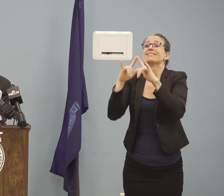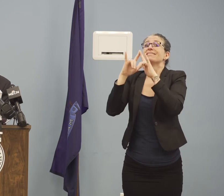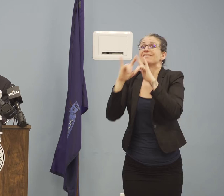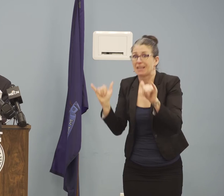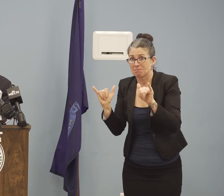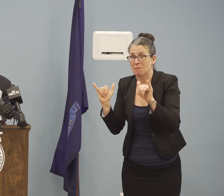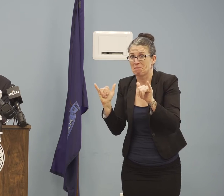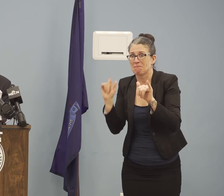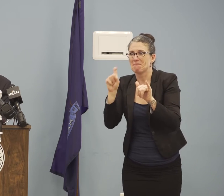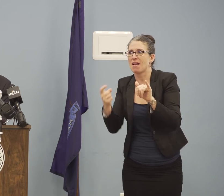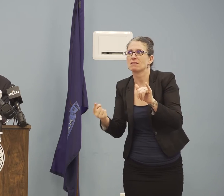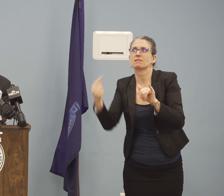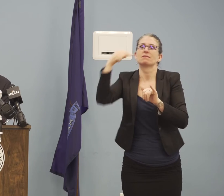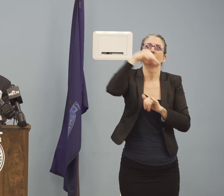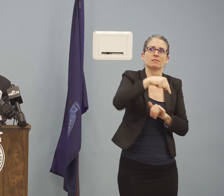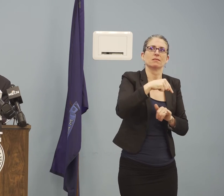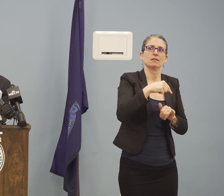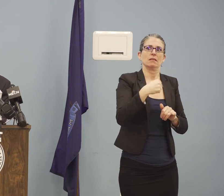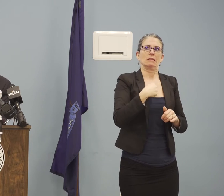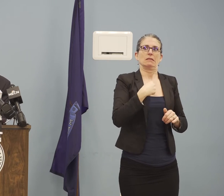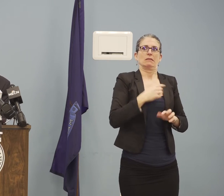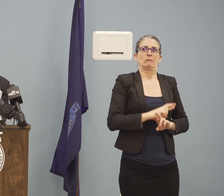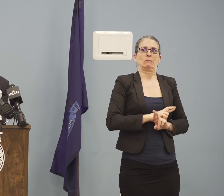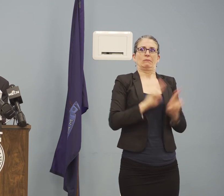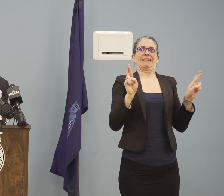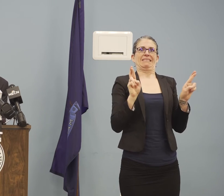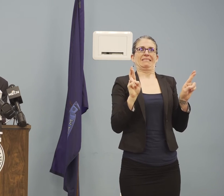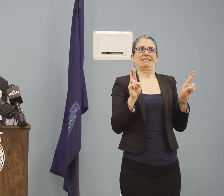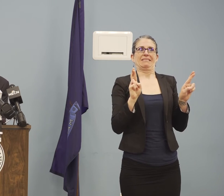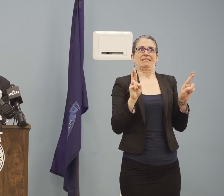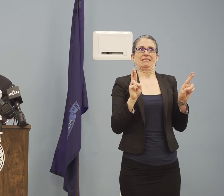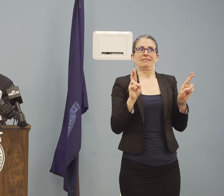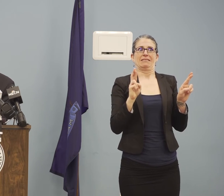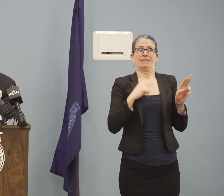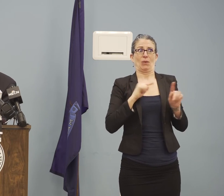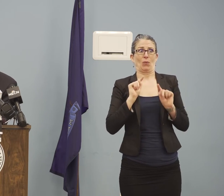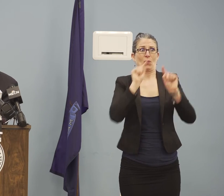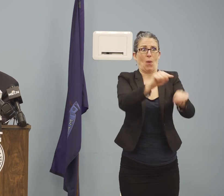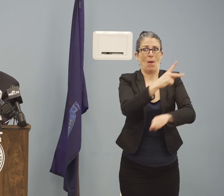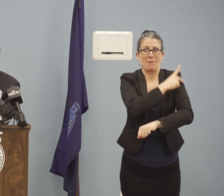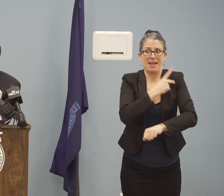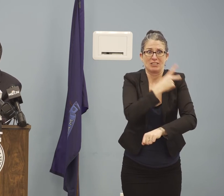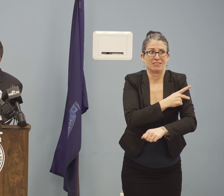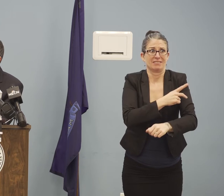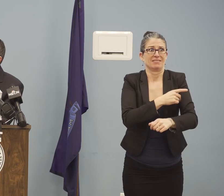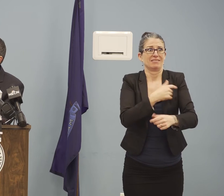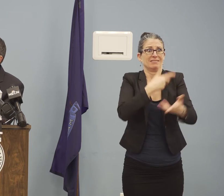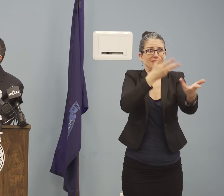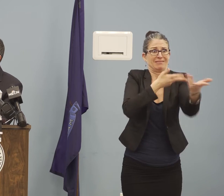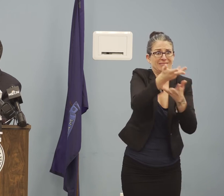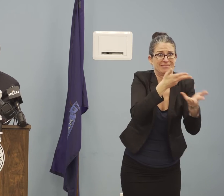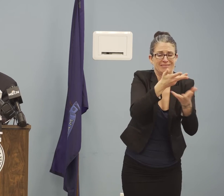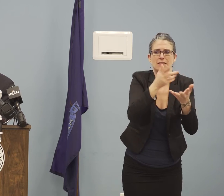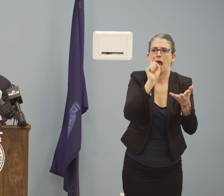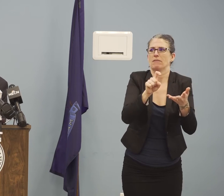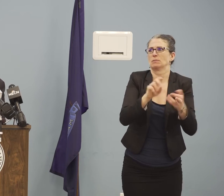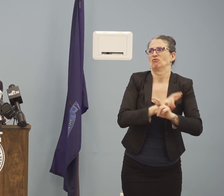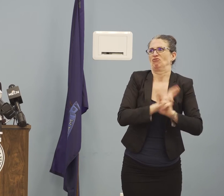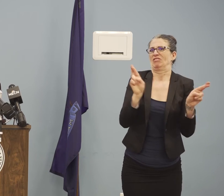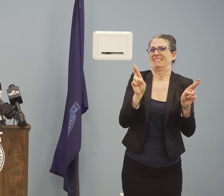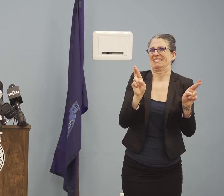prepared to deploy out more into the field. Once we shift, if we shift into that sort of field deployment,